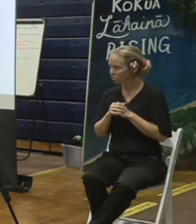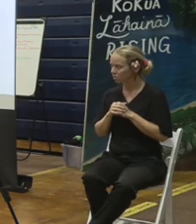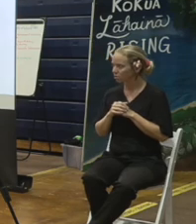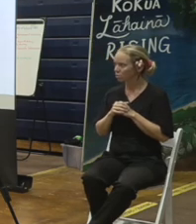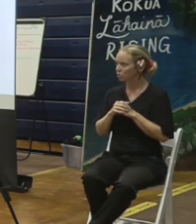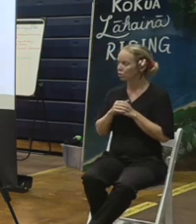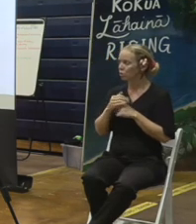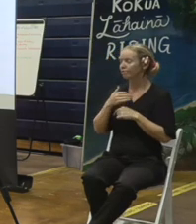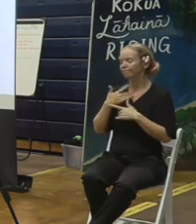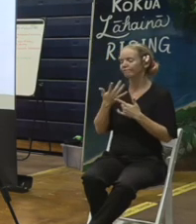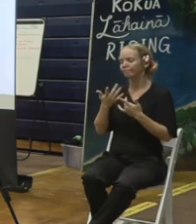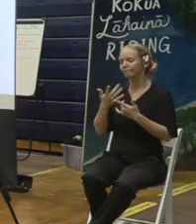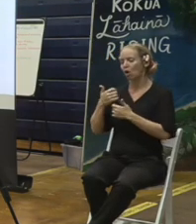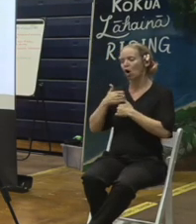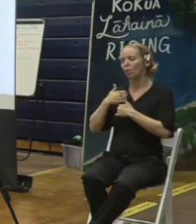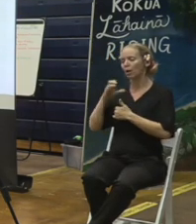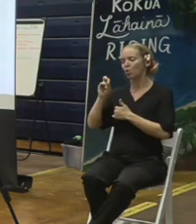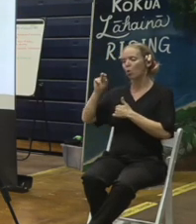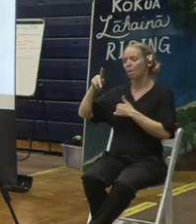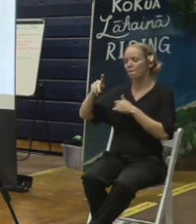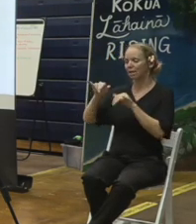part of this important effort. Thank you.